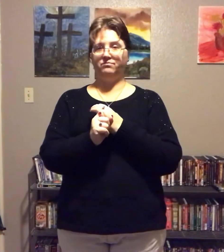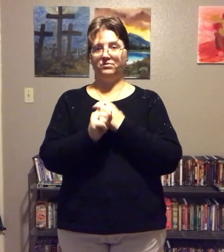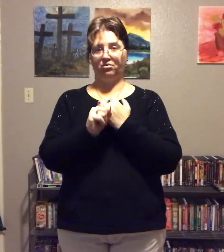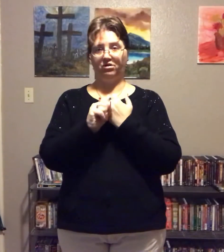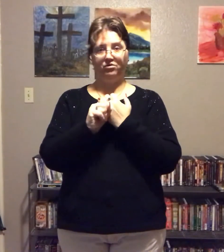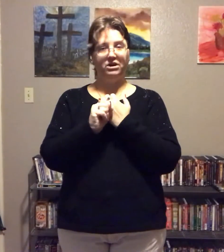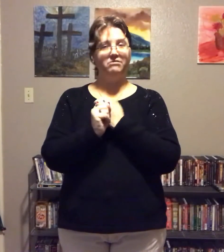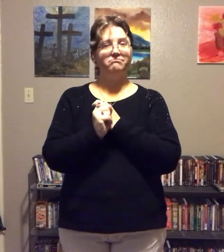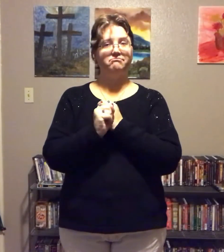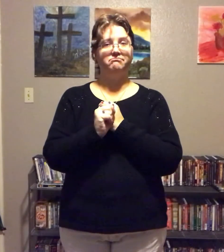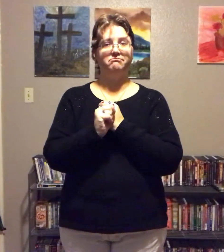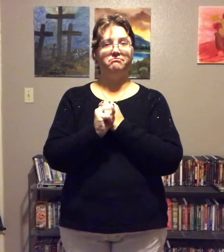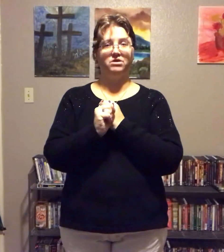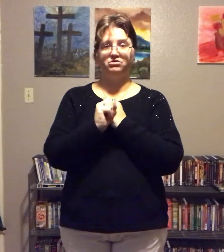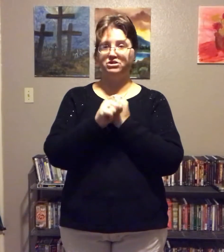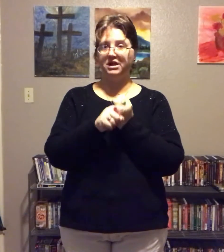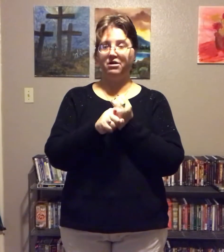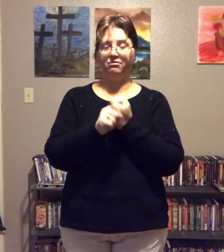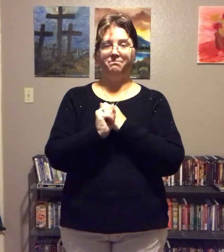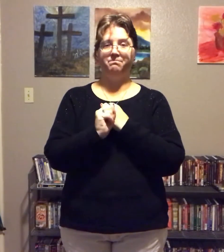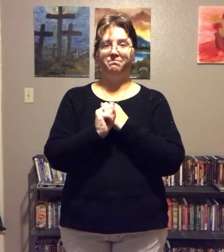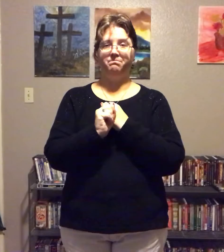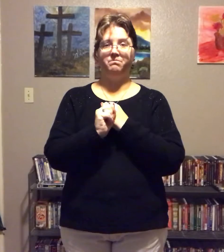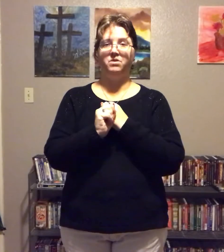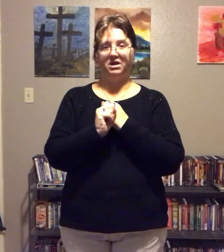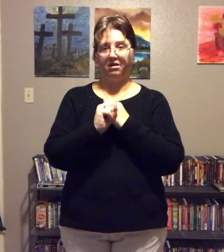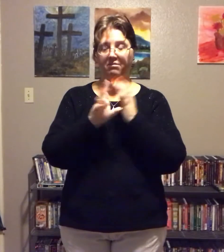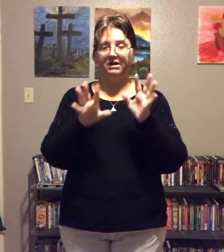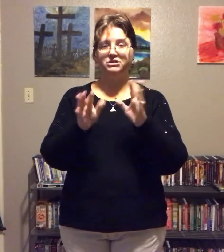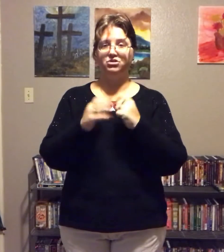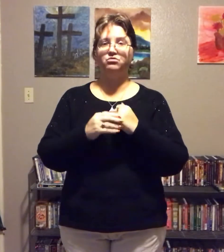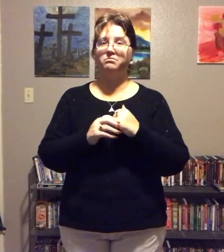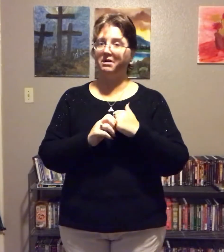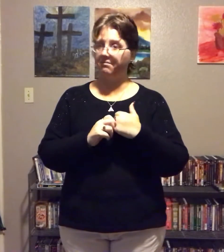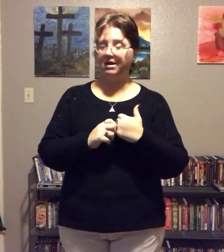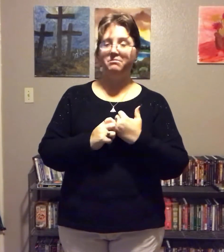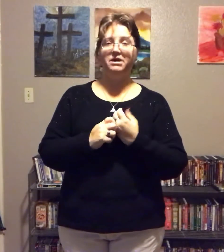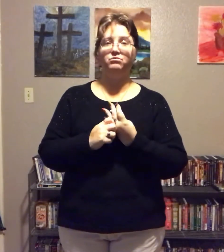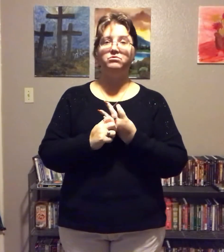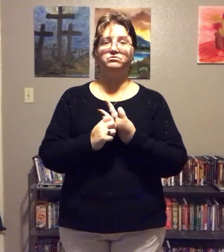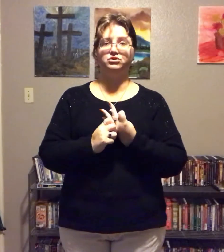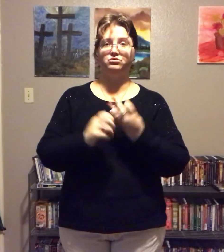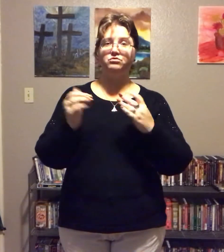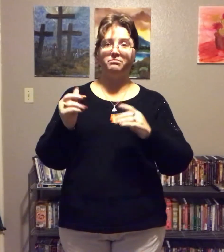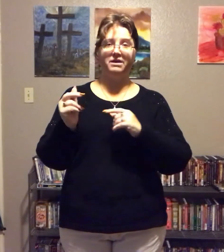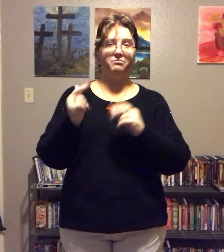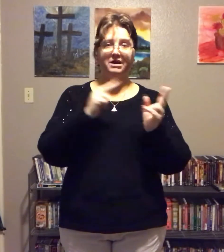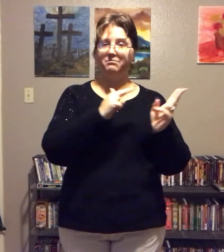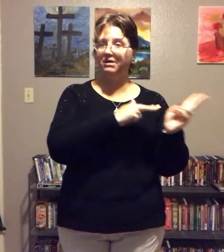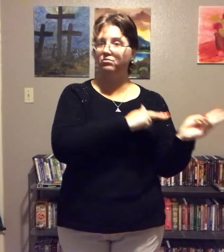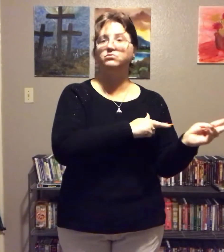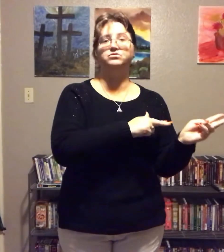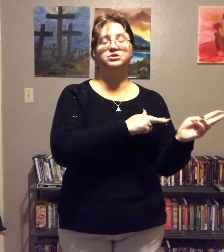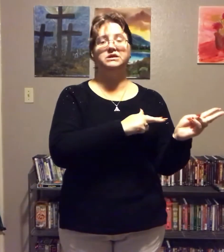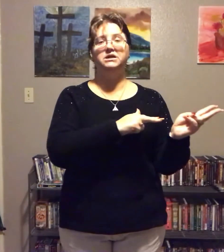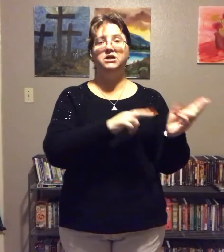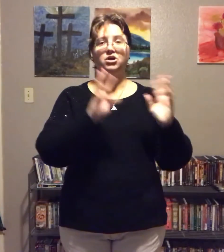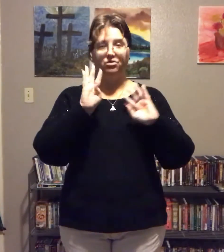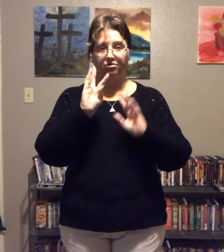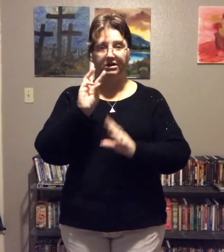Don't overeat. Don't you dare. Now, mind you. You're going by man-made rules. You're going by the man-made rules. 30